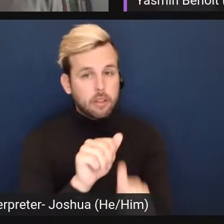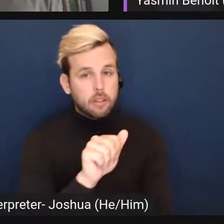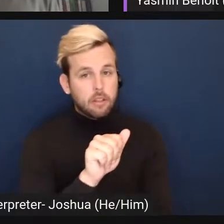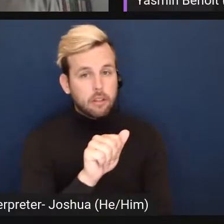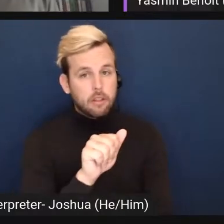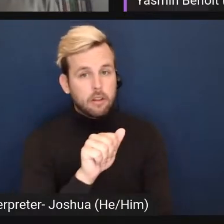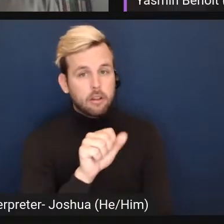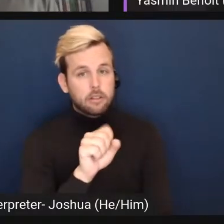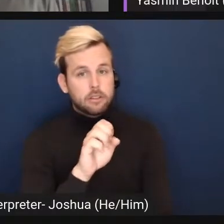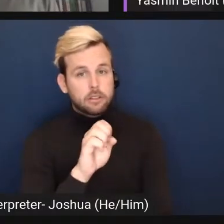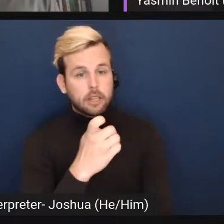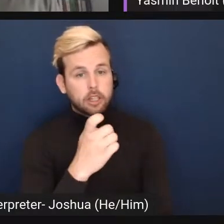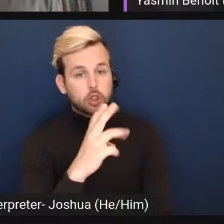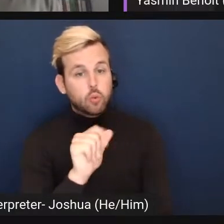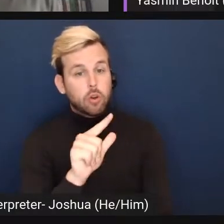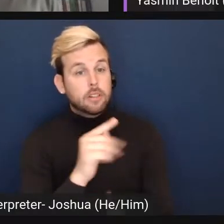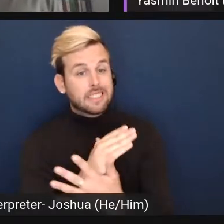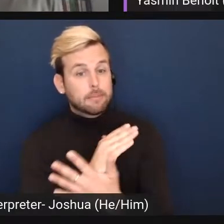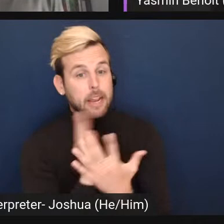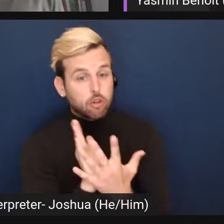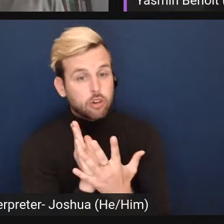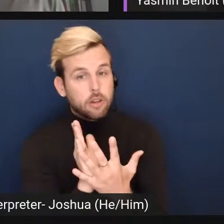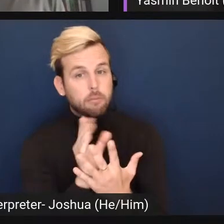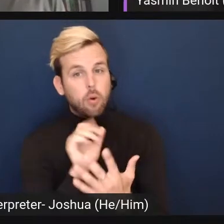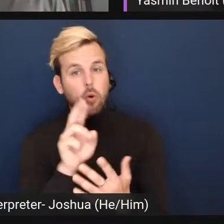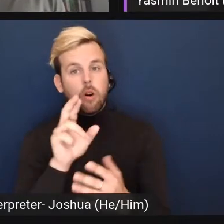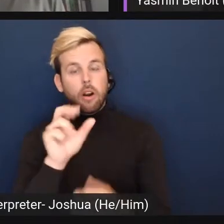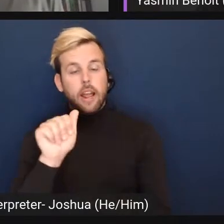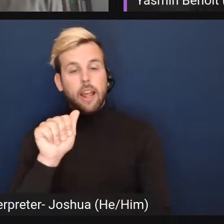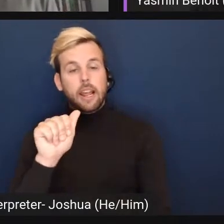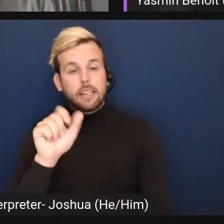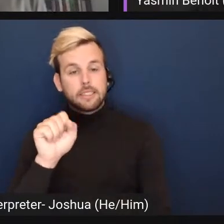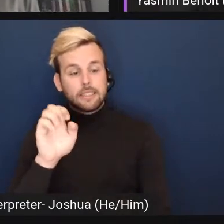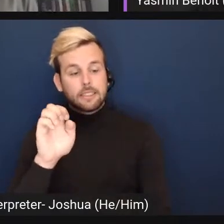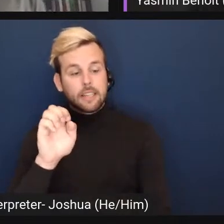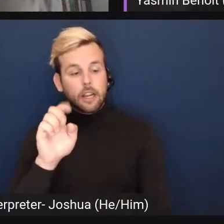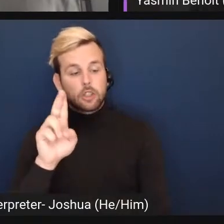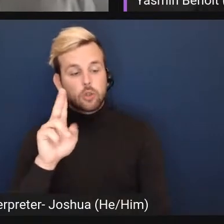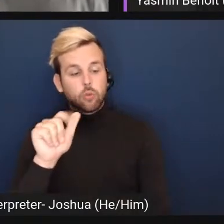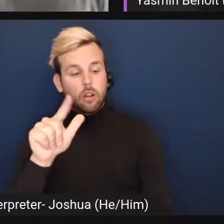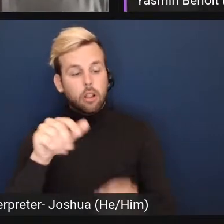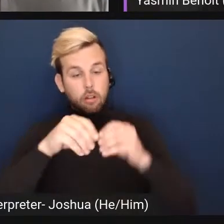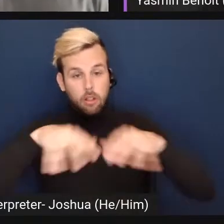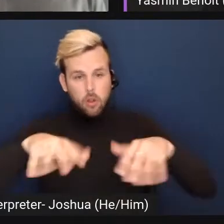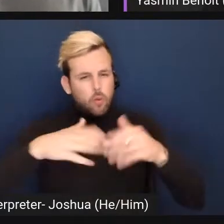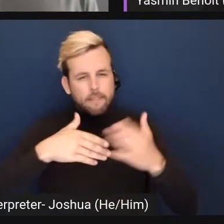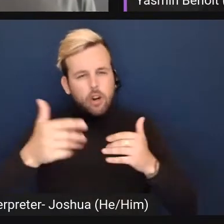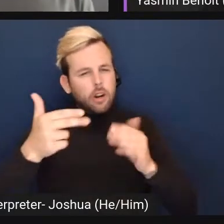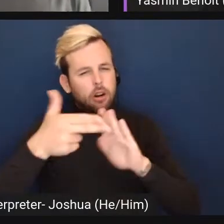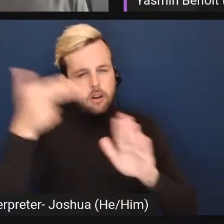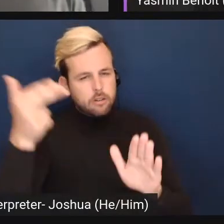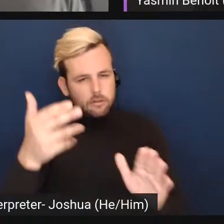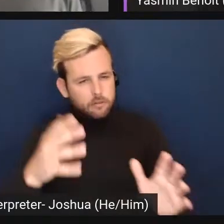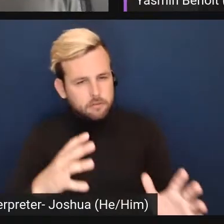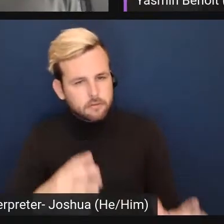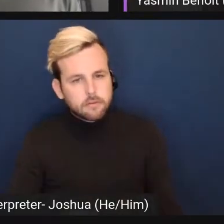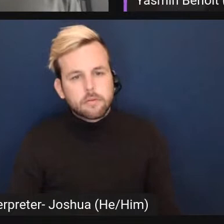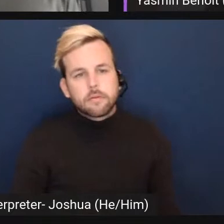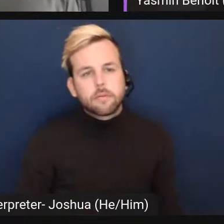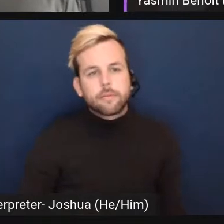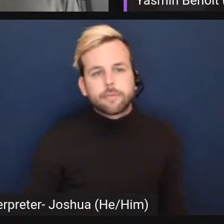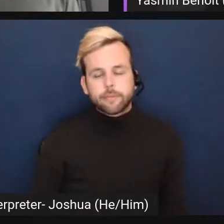spectrum or asexual umbrella or ace umbrella, depending on how you want to put it? Yeah, so there's